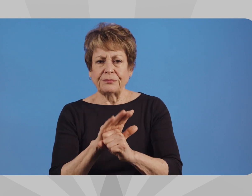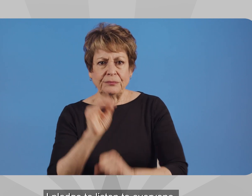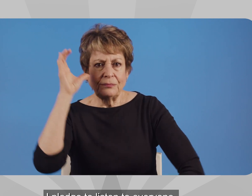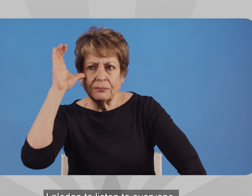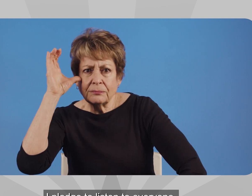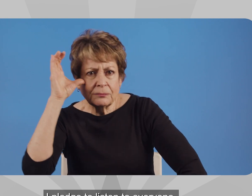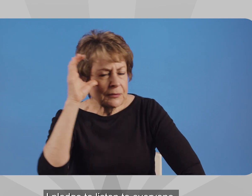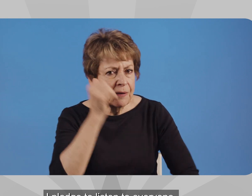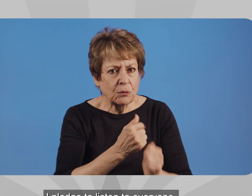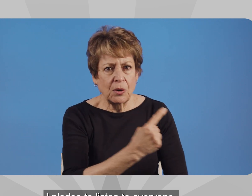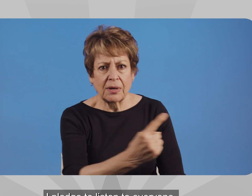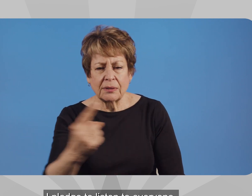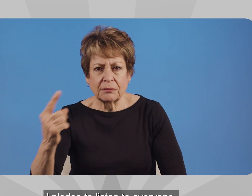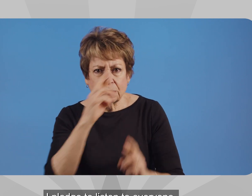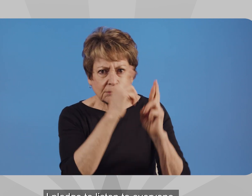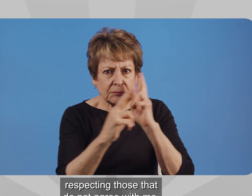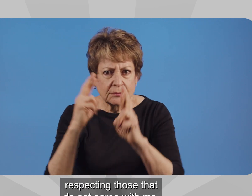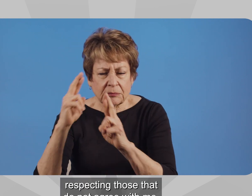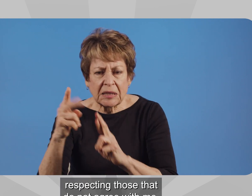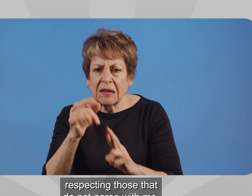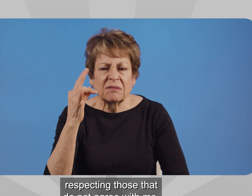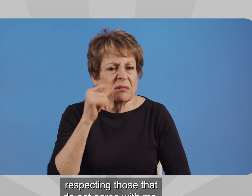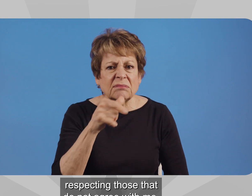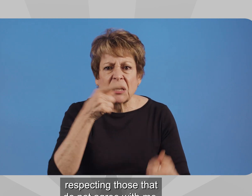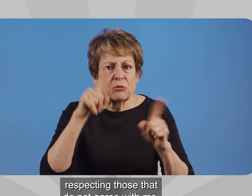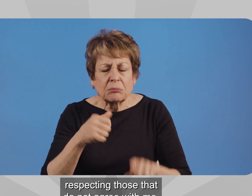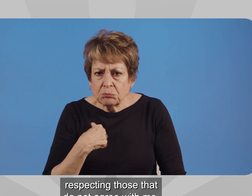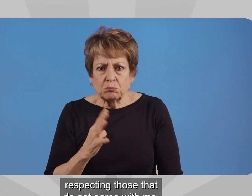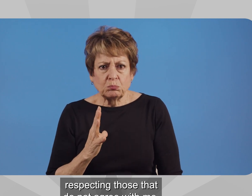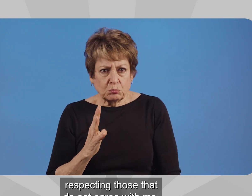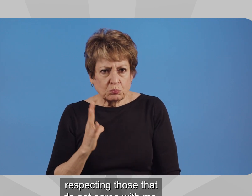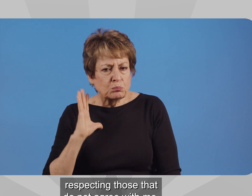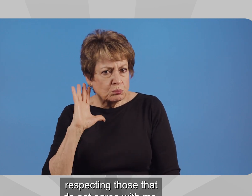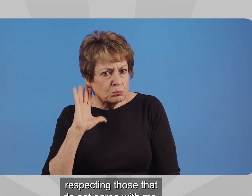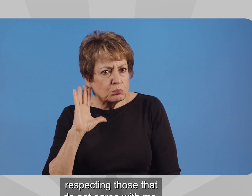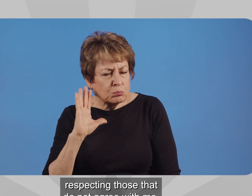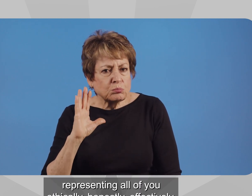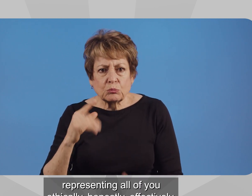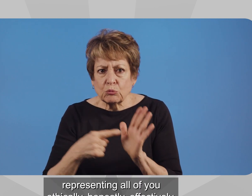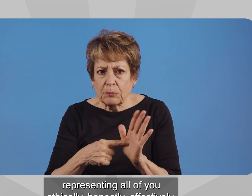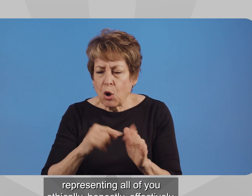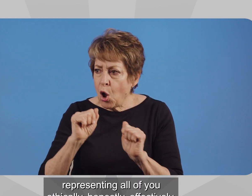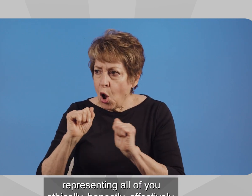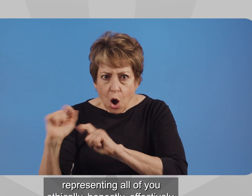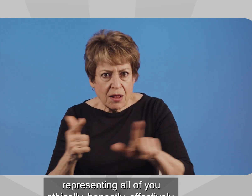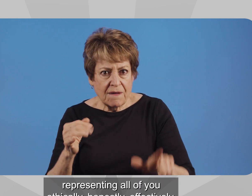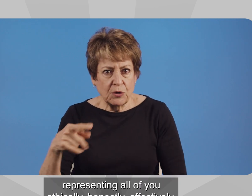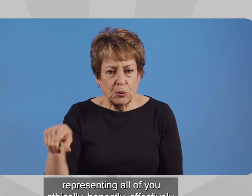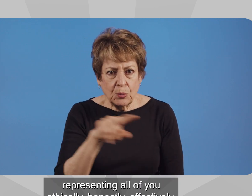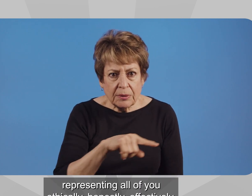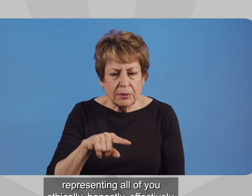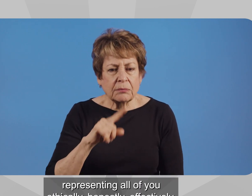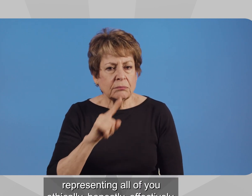I pledge to listen to everyone, respecting those that do not agree with me, representing all of you,